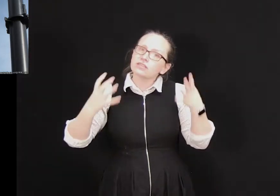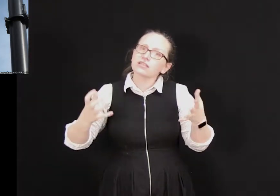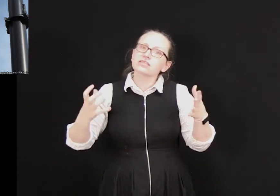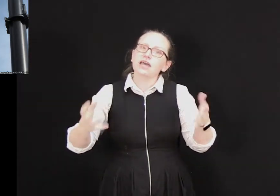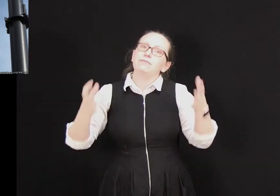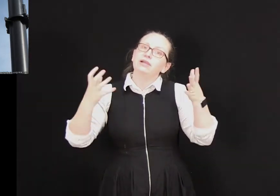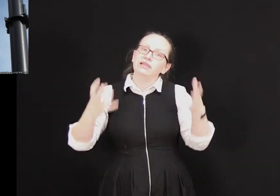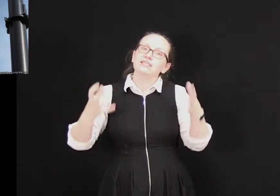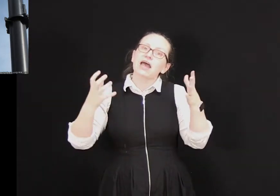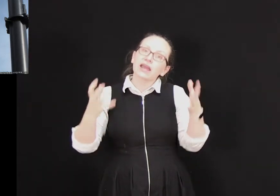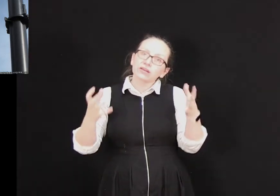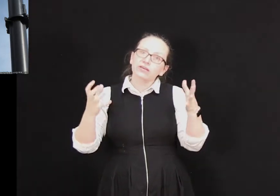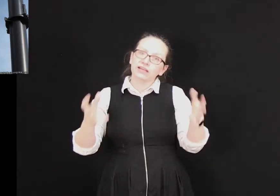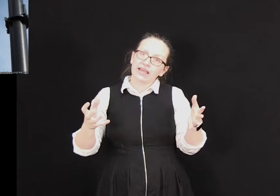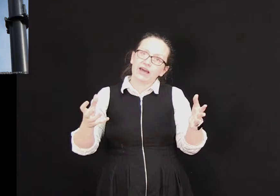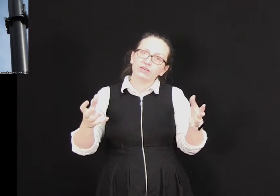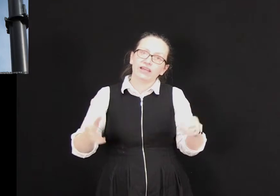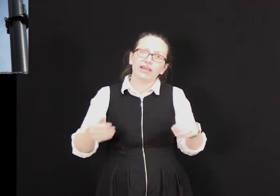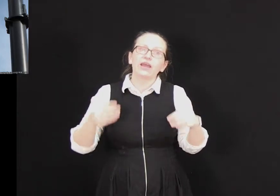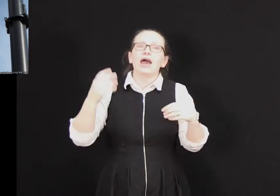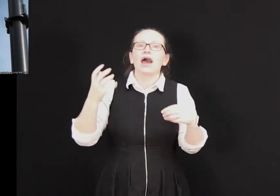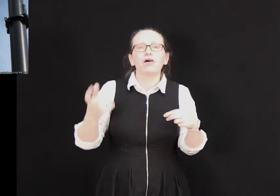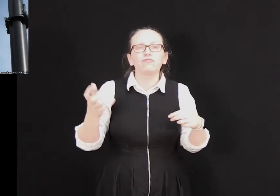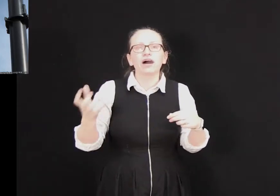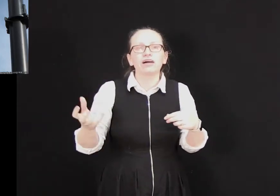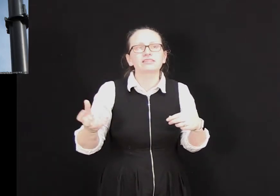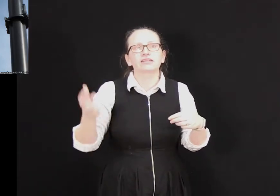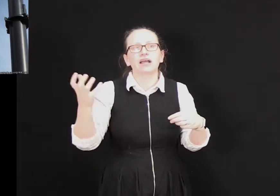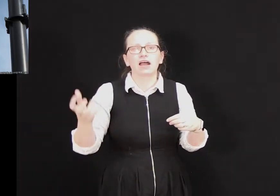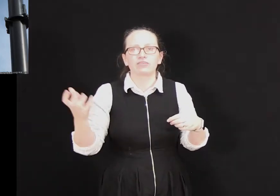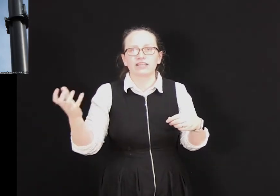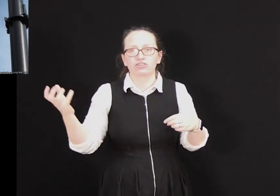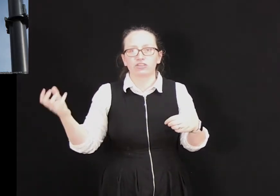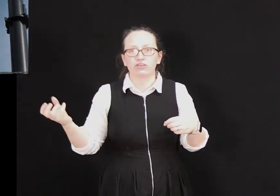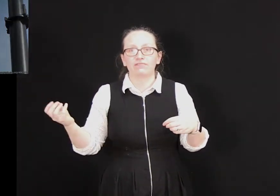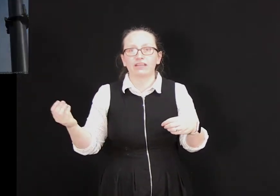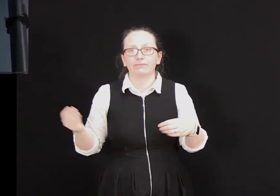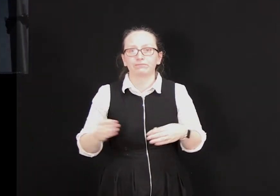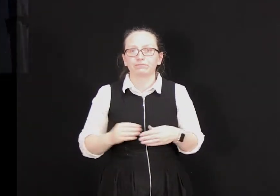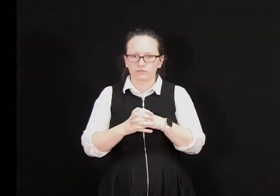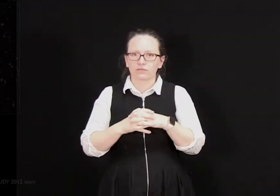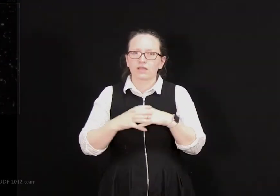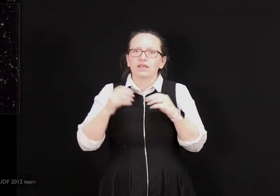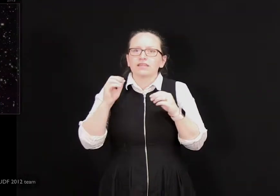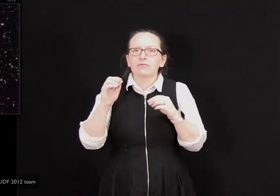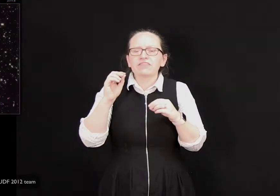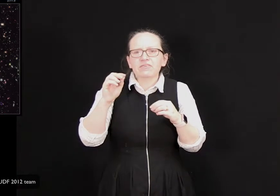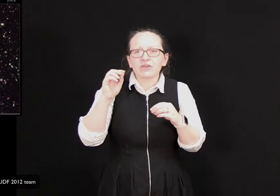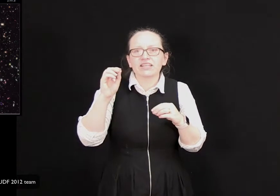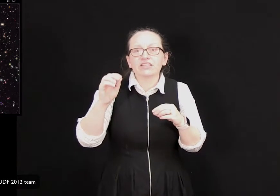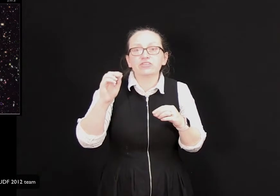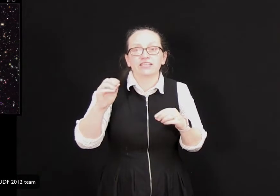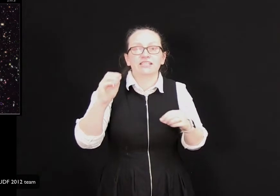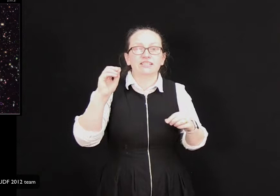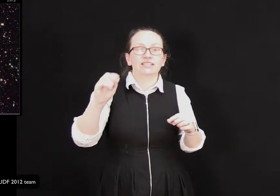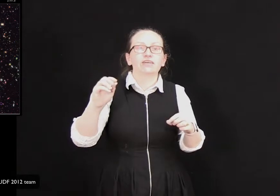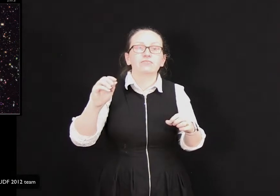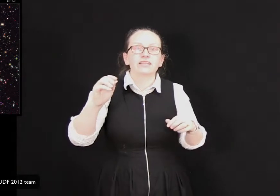does let police accurately calculate how fast a car is actually travelling. Now one of the most interesting discoveries